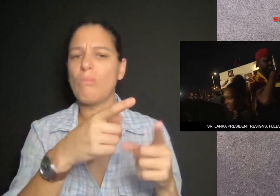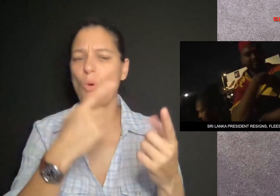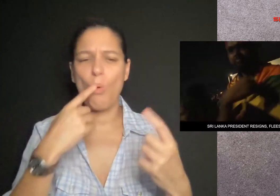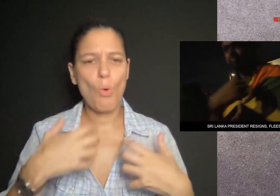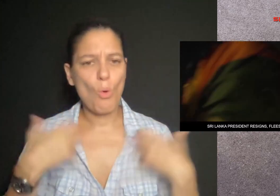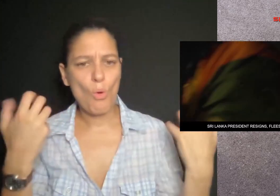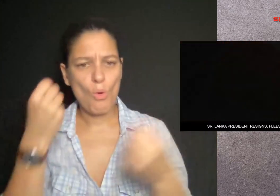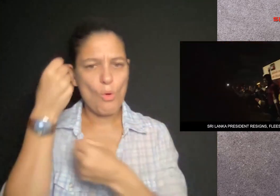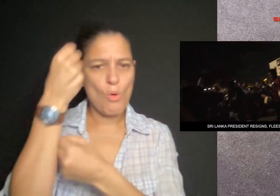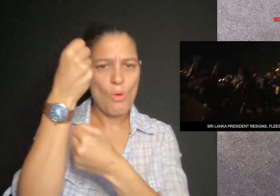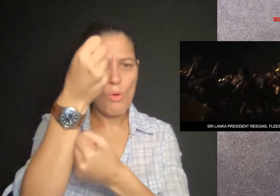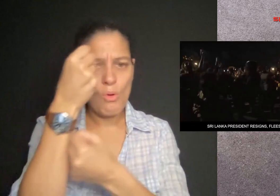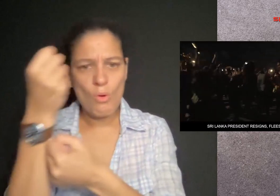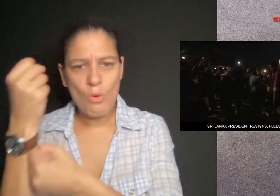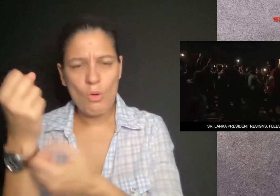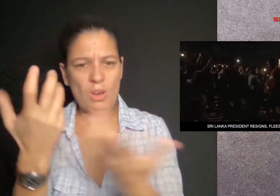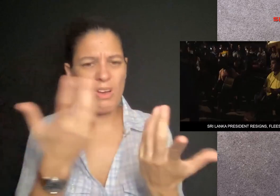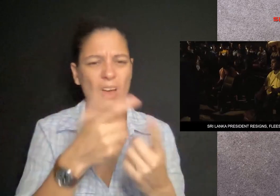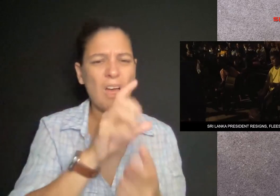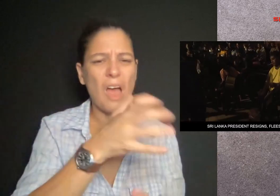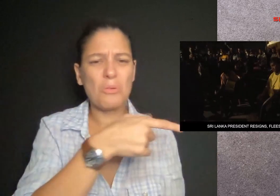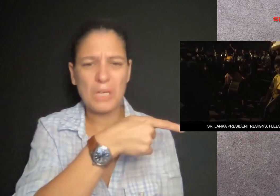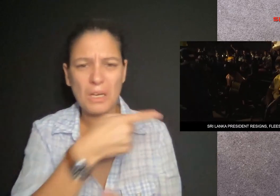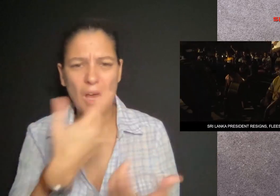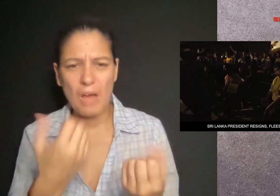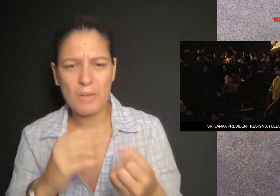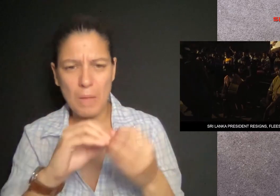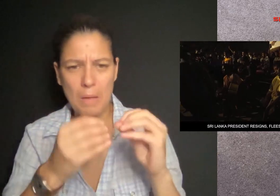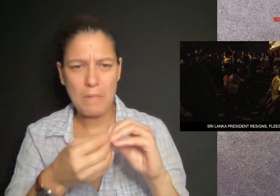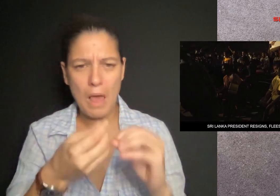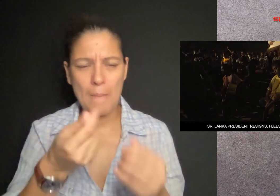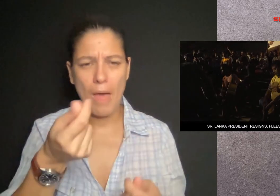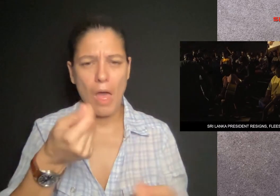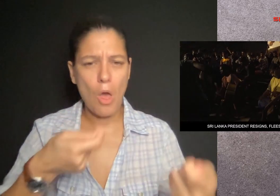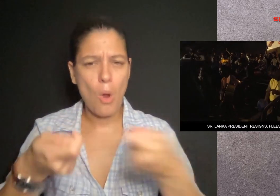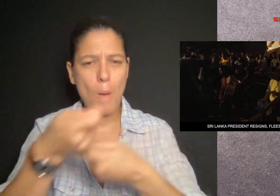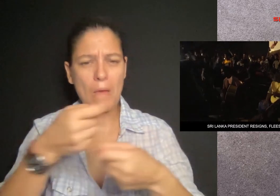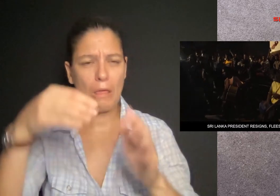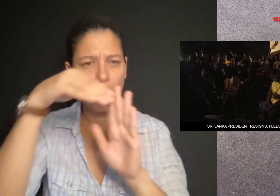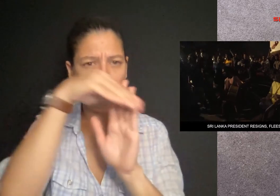For months, people have been protesting the country's oppressive economic crisis.